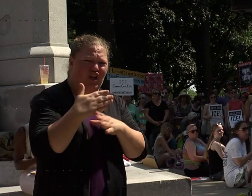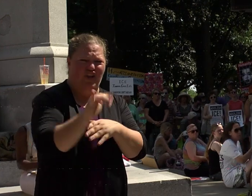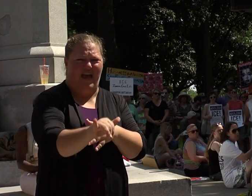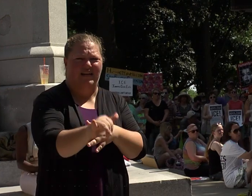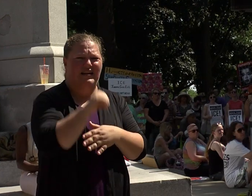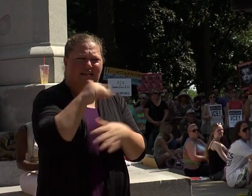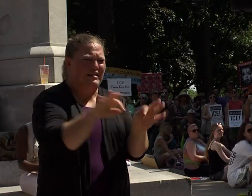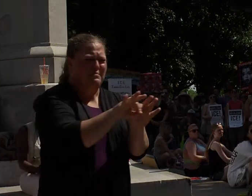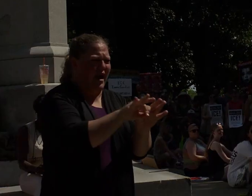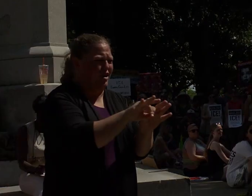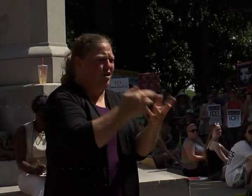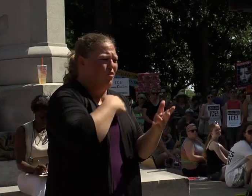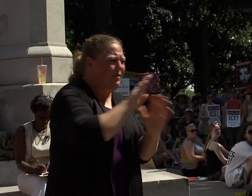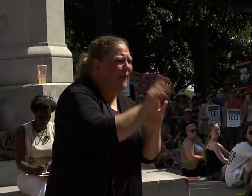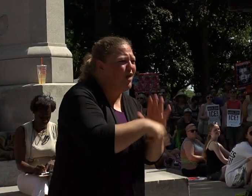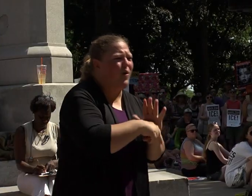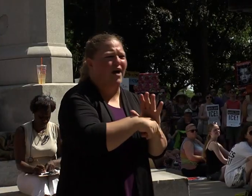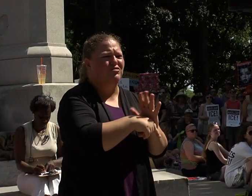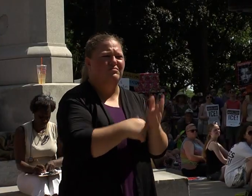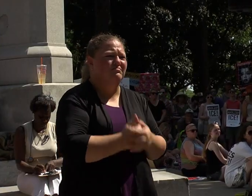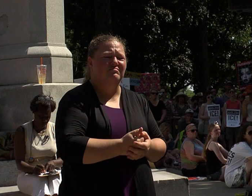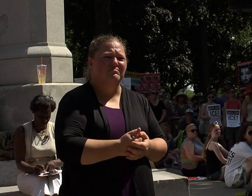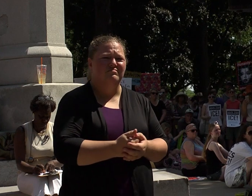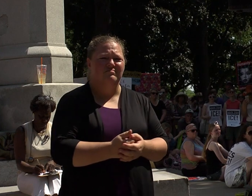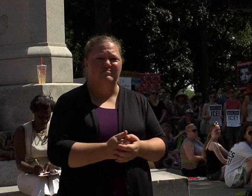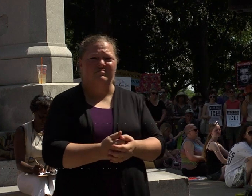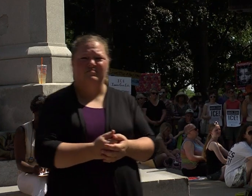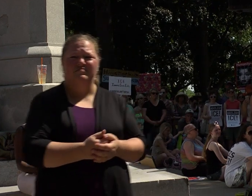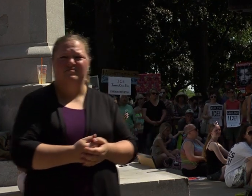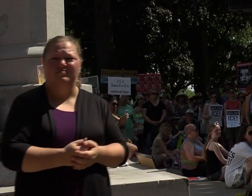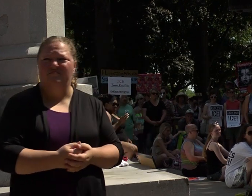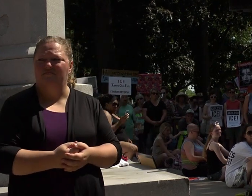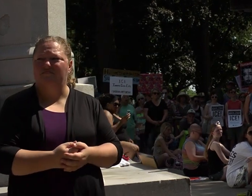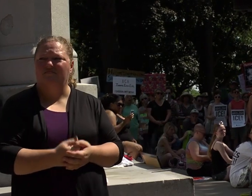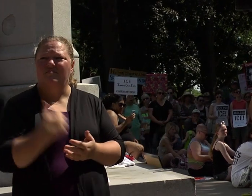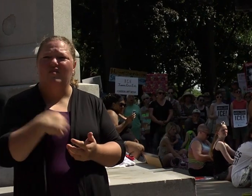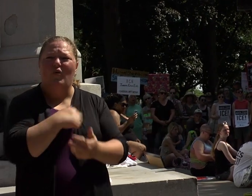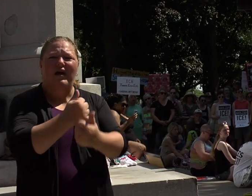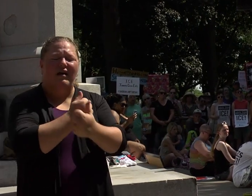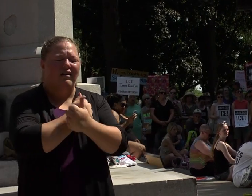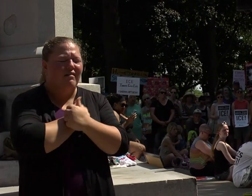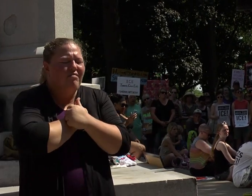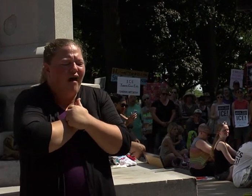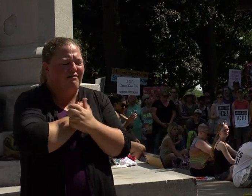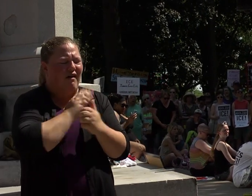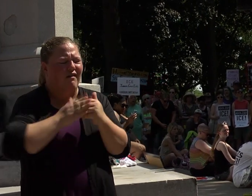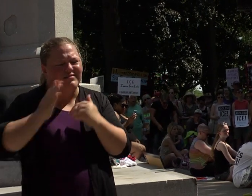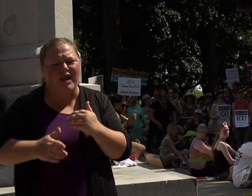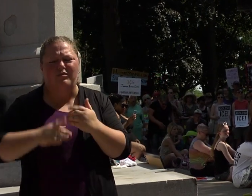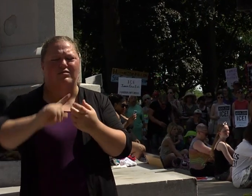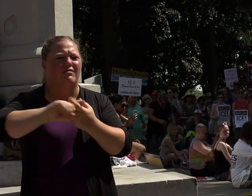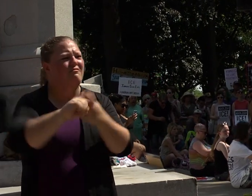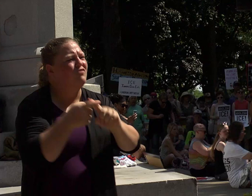regard to our religious background this afternoon. We love our neighbors and our friends